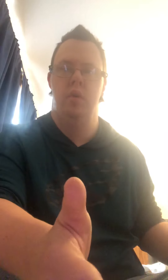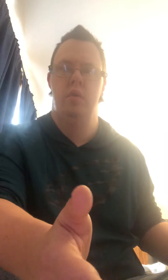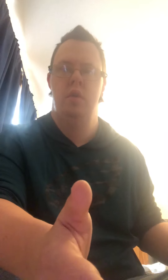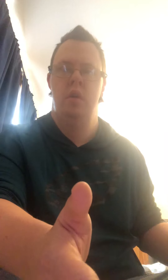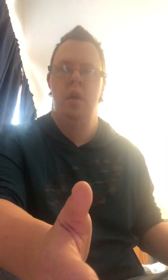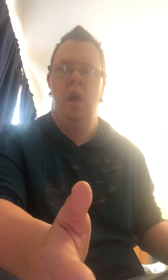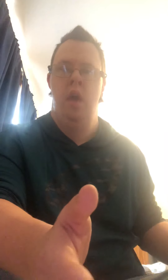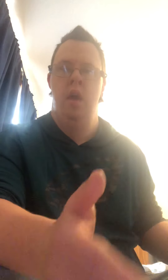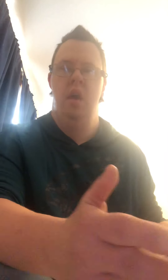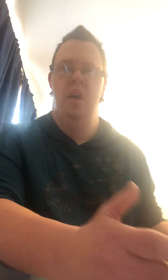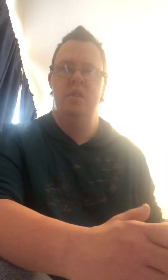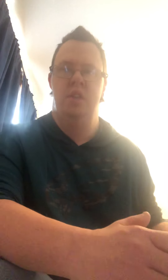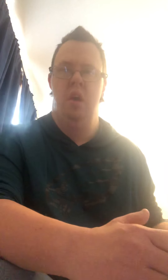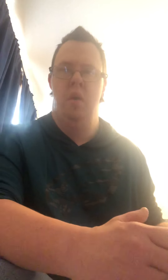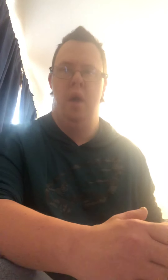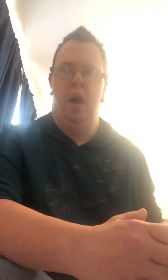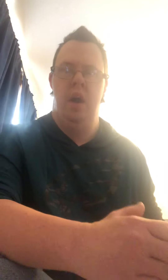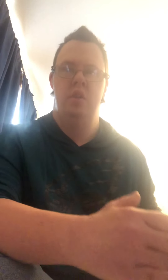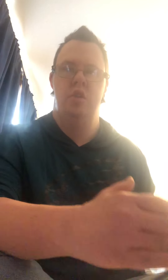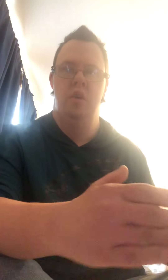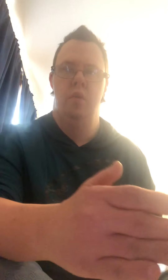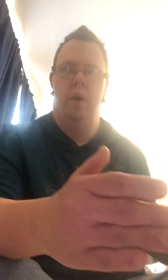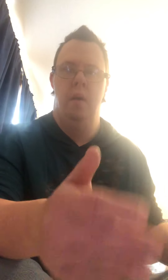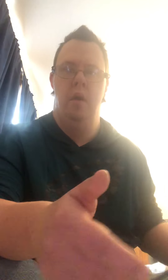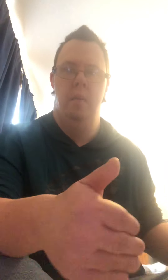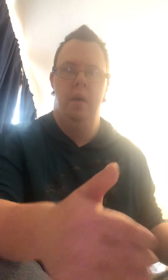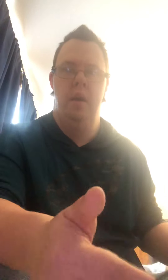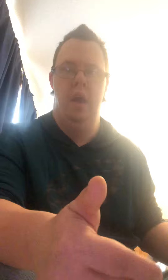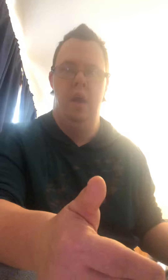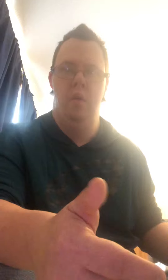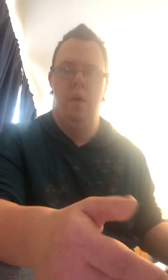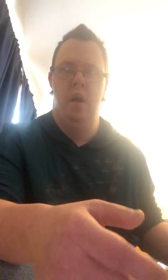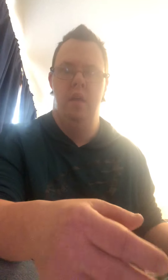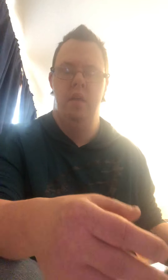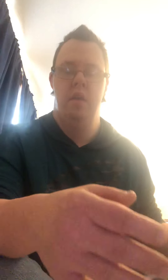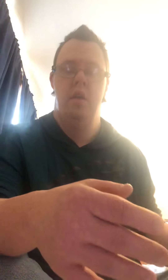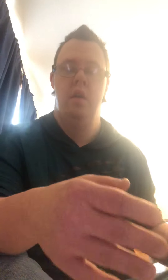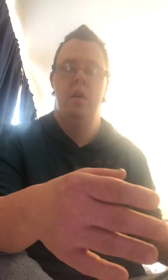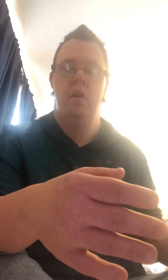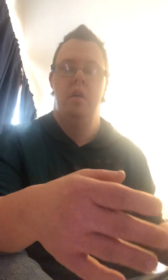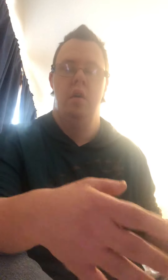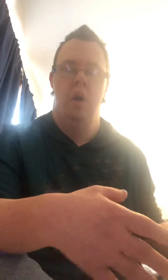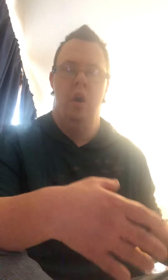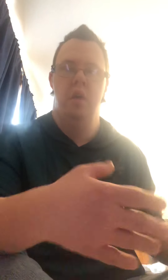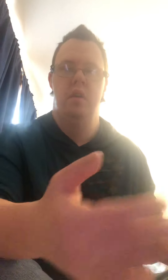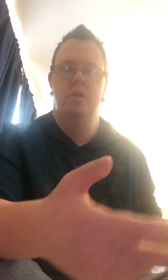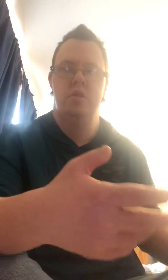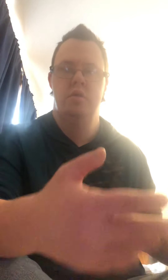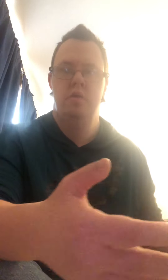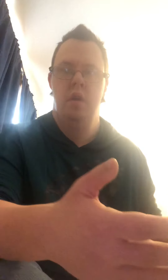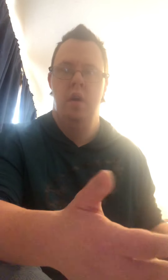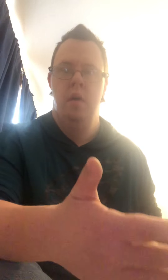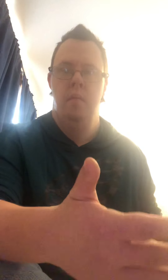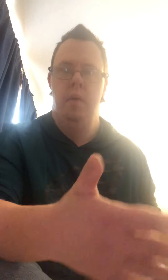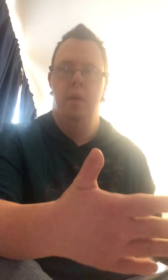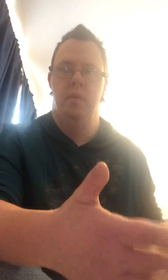instead of not to communicate with all those people